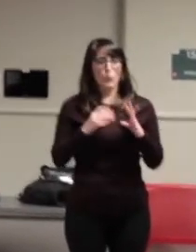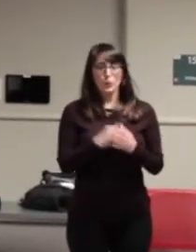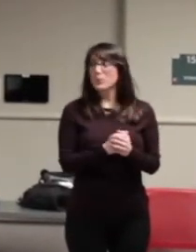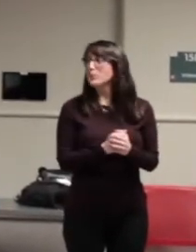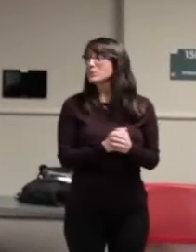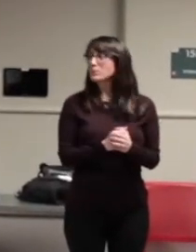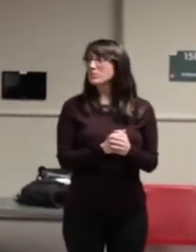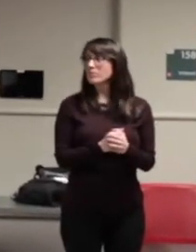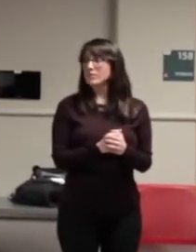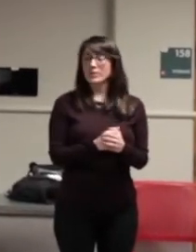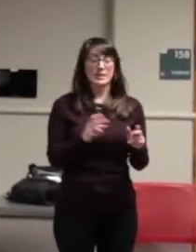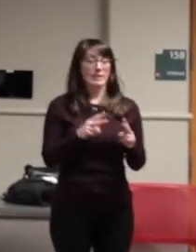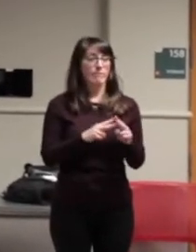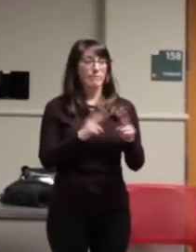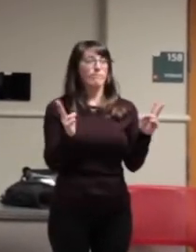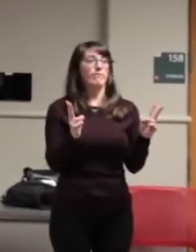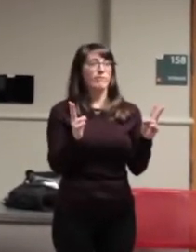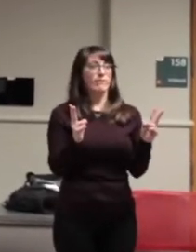But it's very abstract.